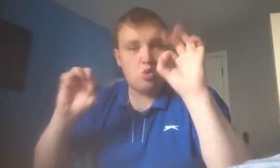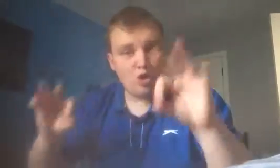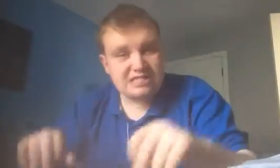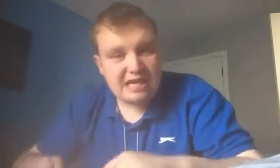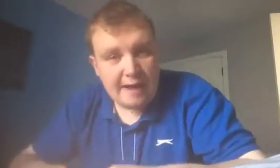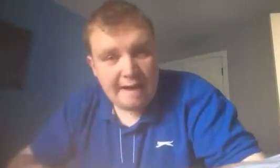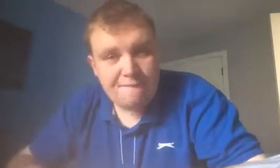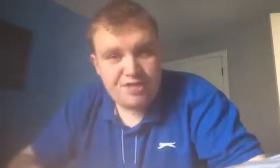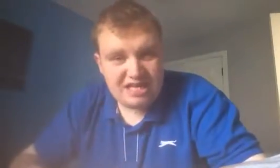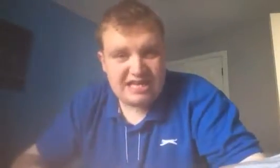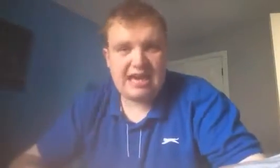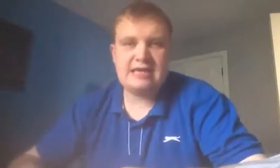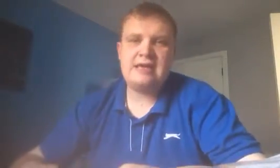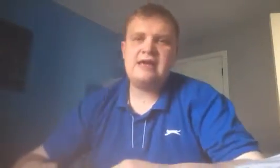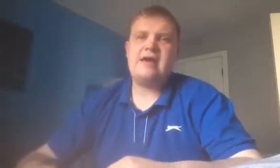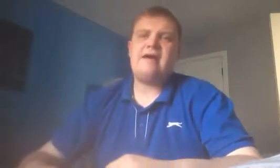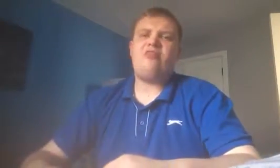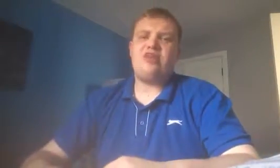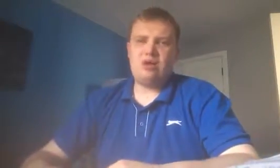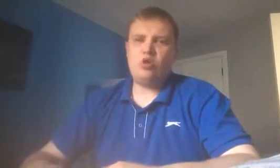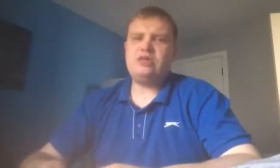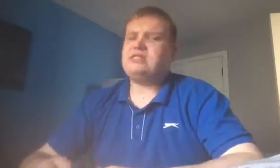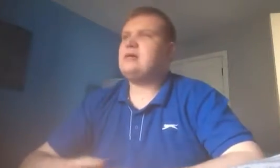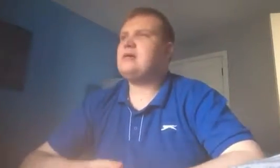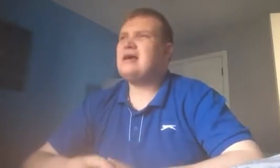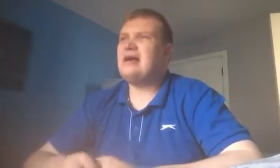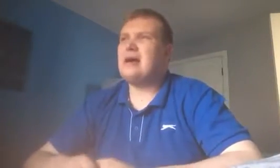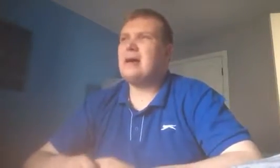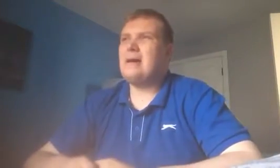What a free kick that was. Erm.